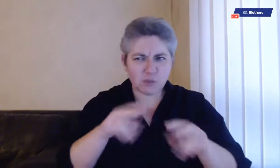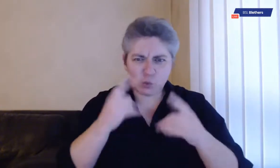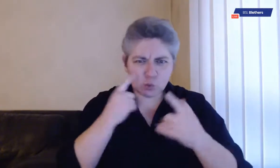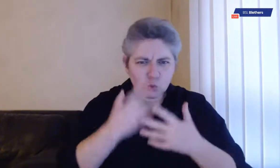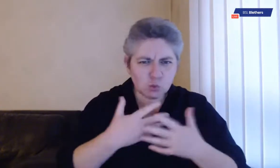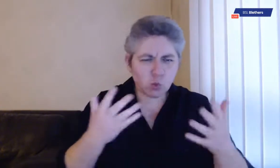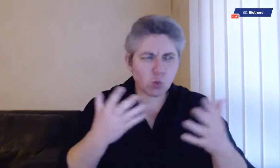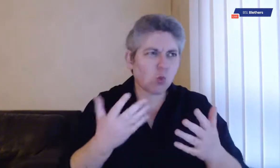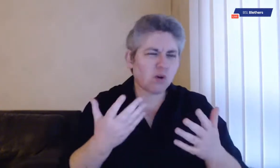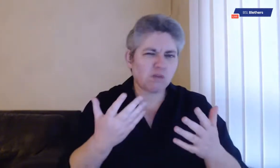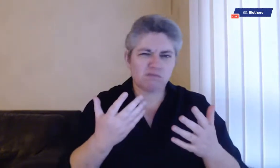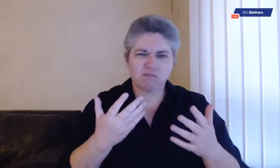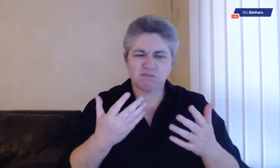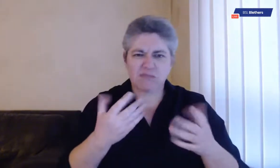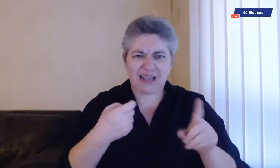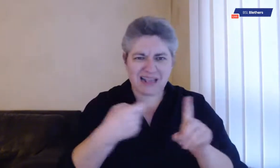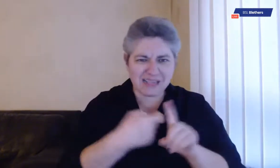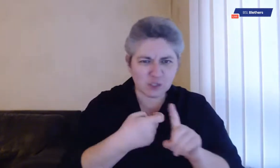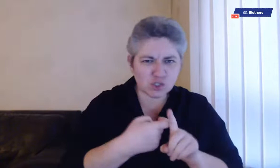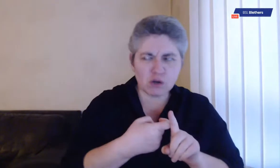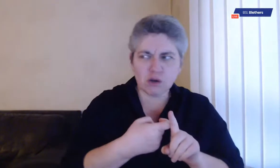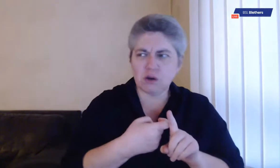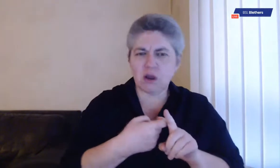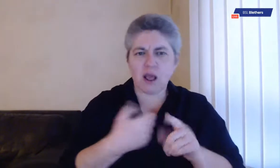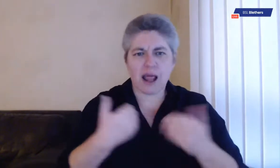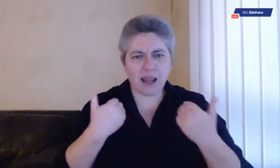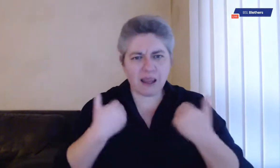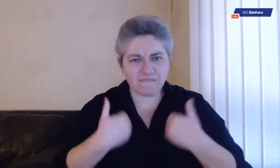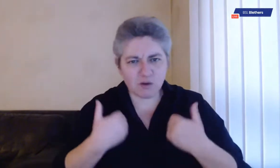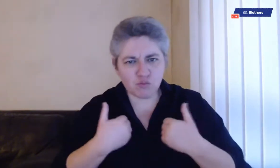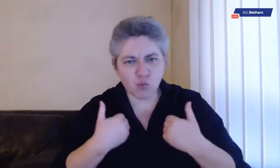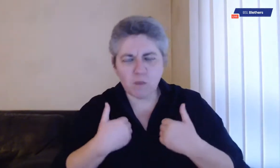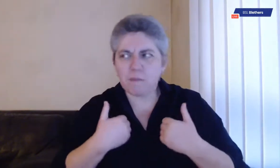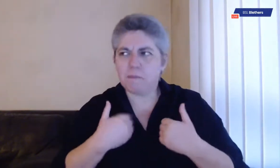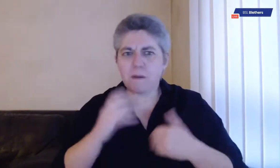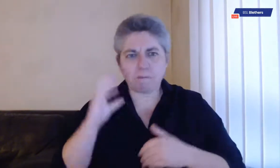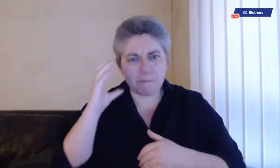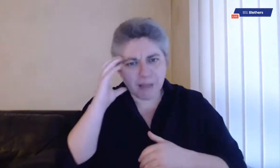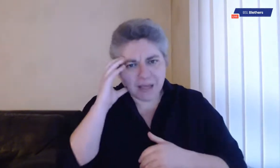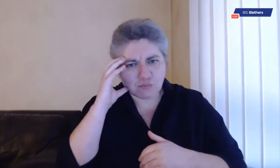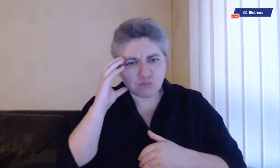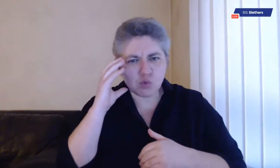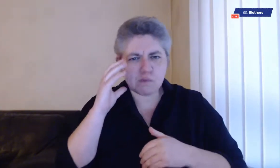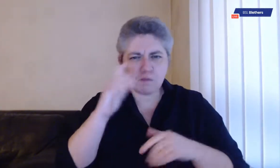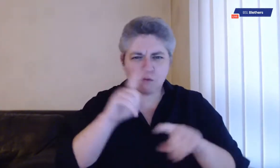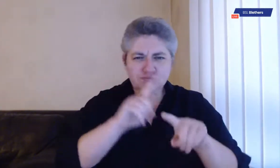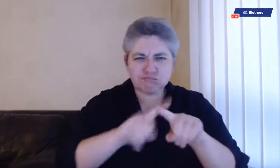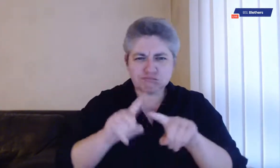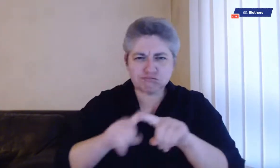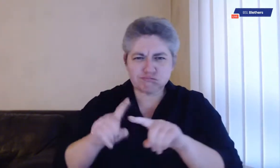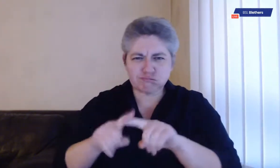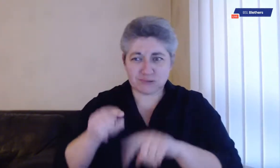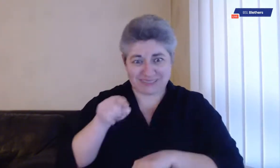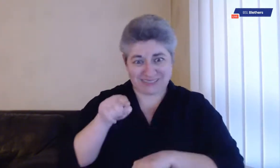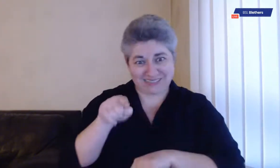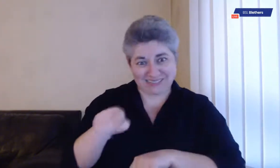They've been popping up on different formats. And the videos show things like the kitchen, the living room, the